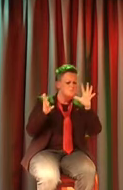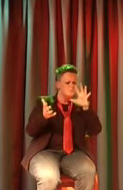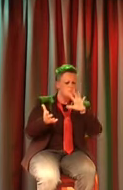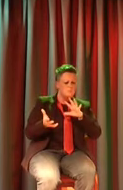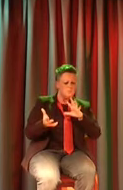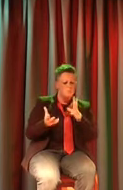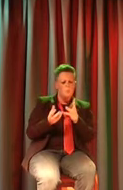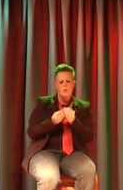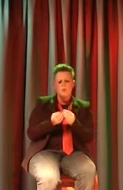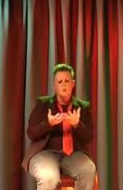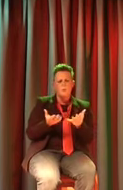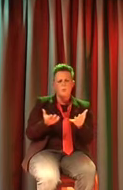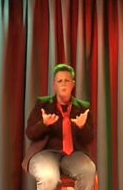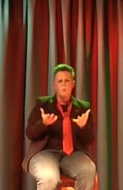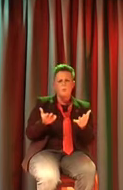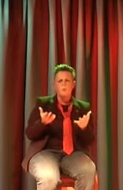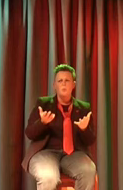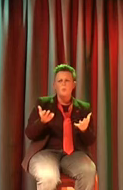With you You Took life